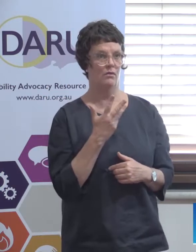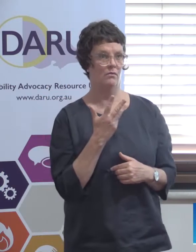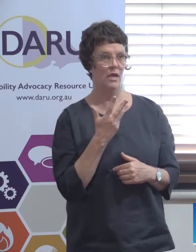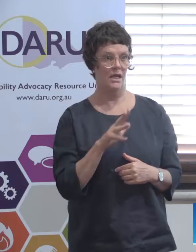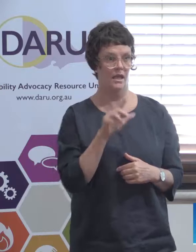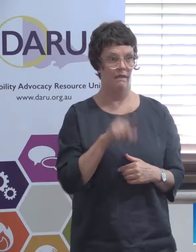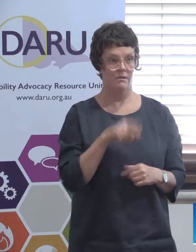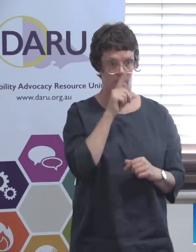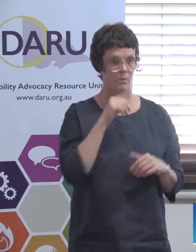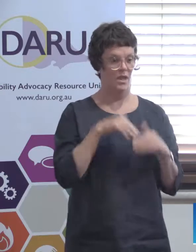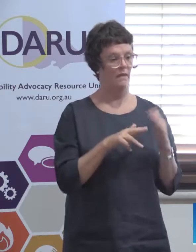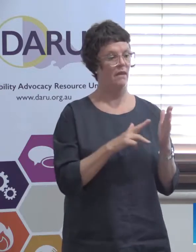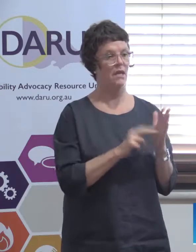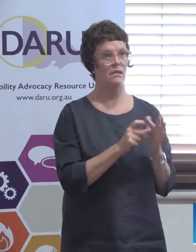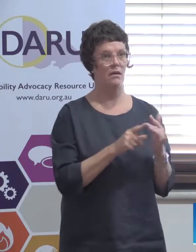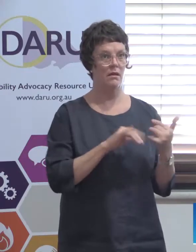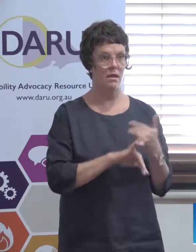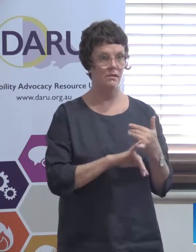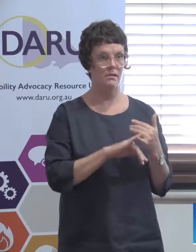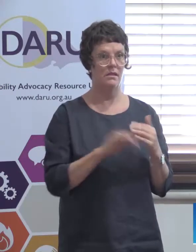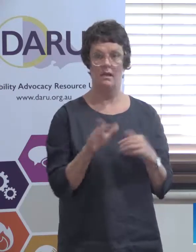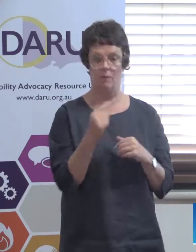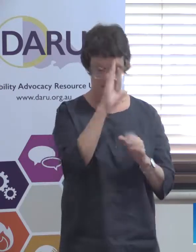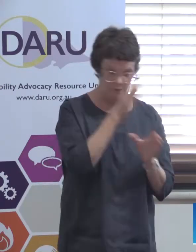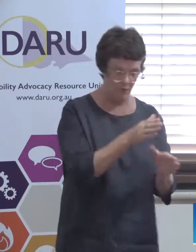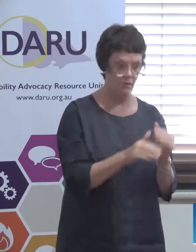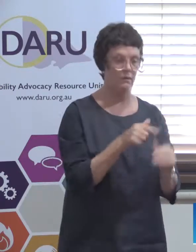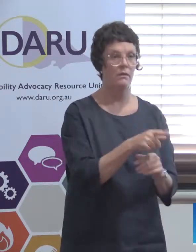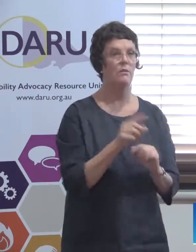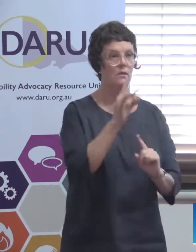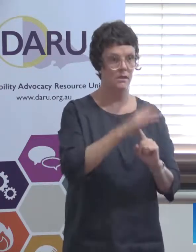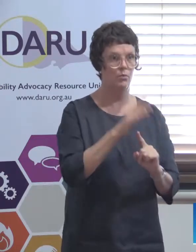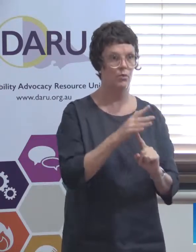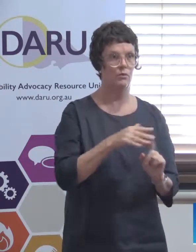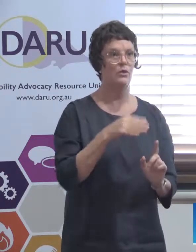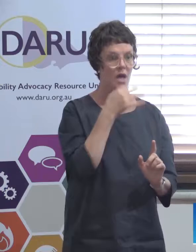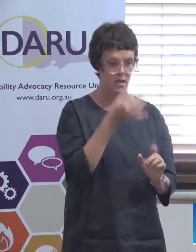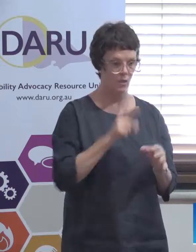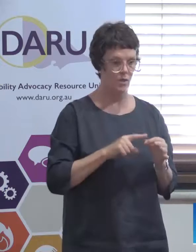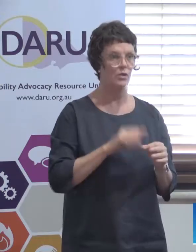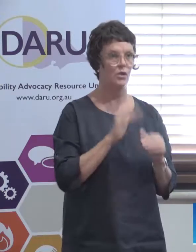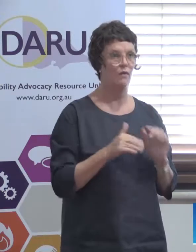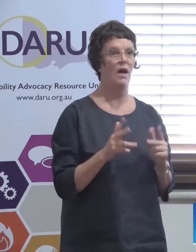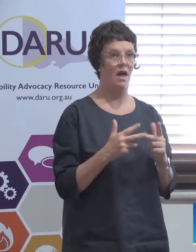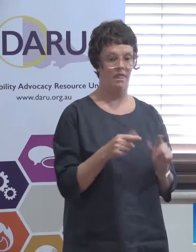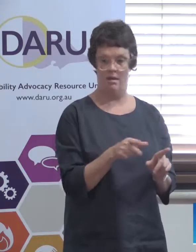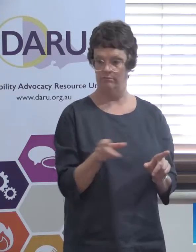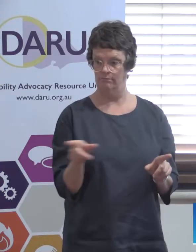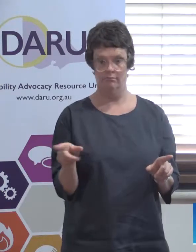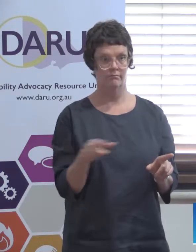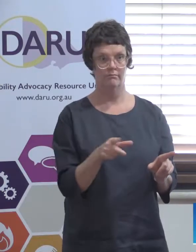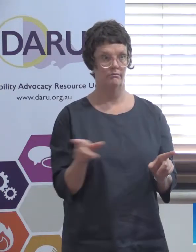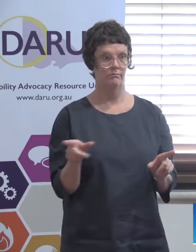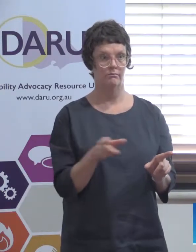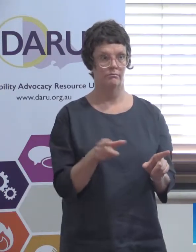the focus is at the moment is the 480,000 we have to keep asking those questions who else is being affected